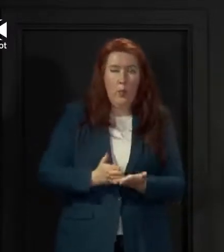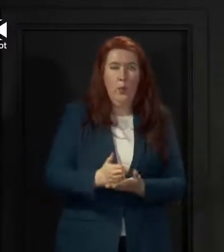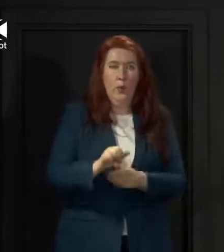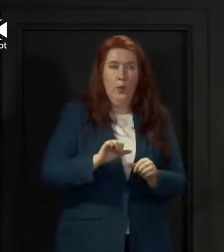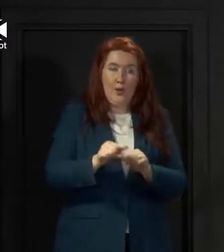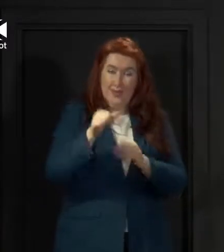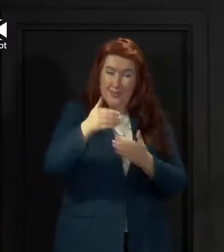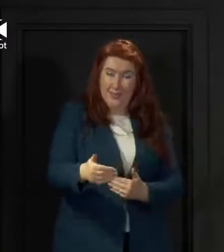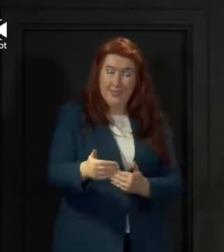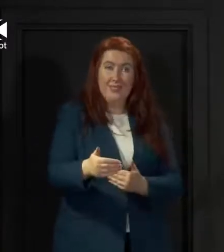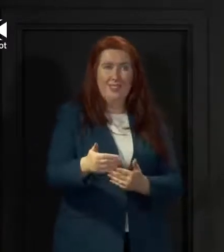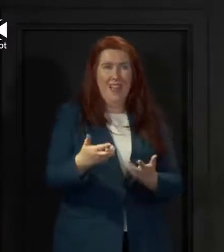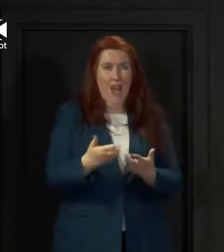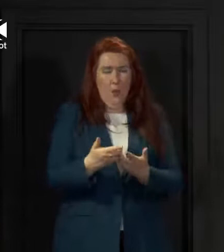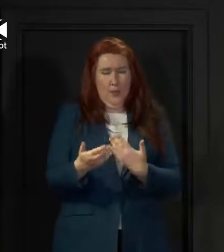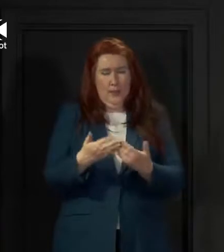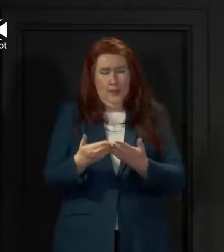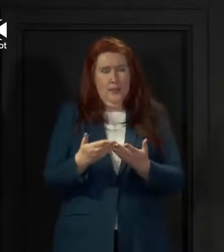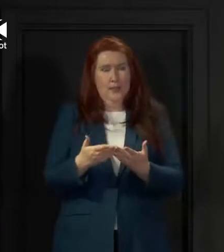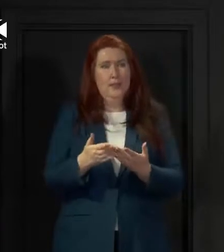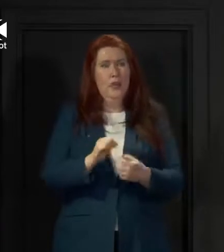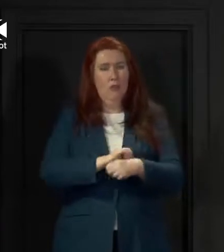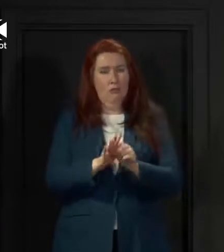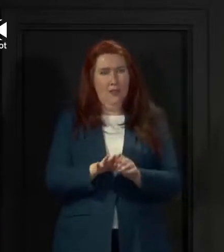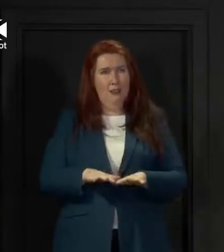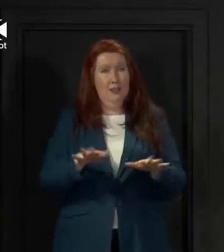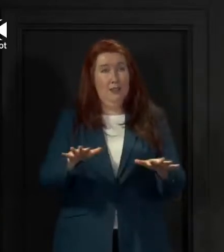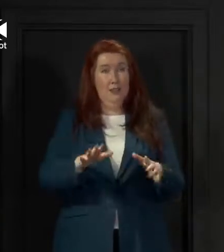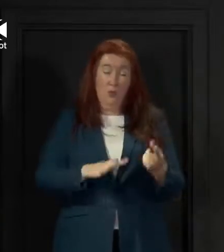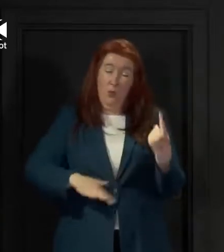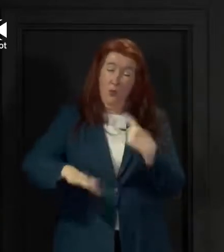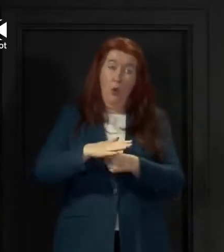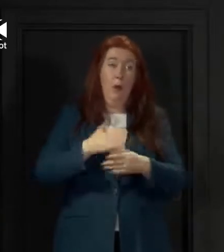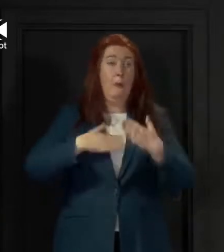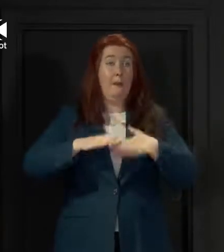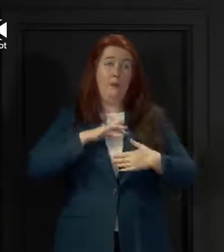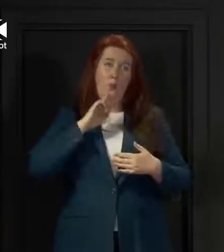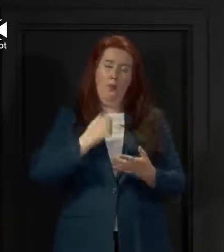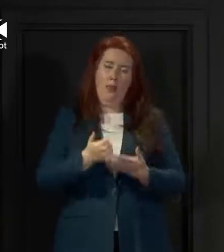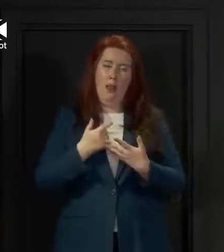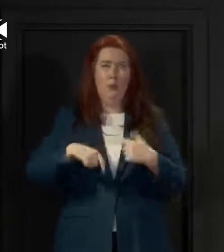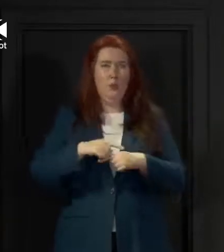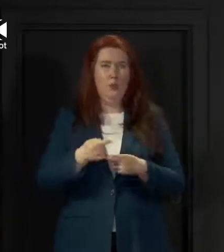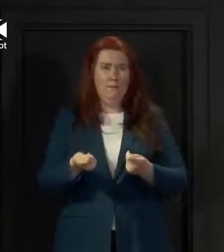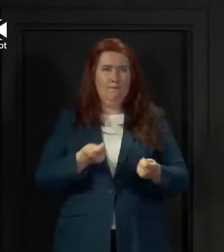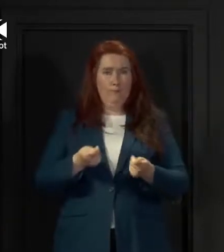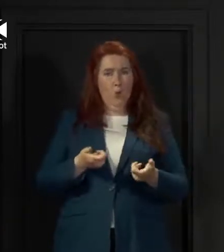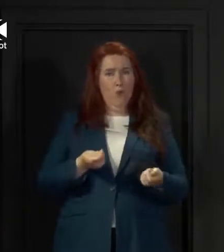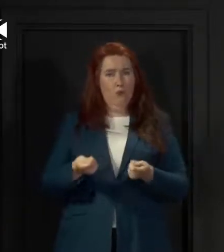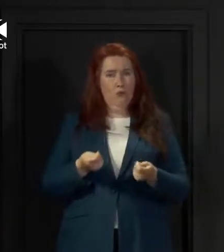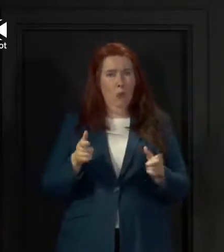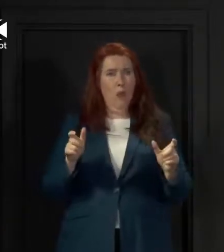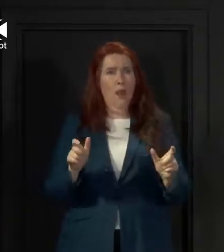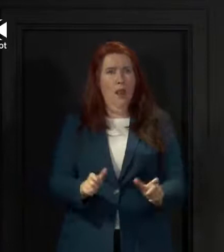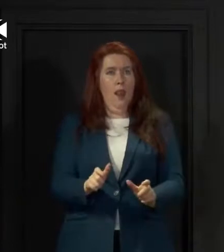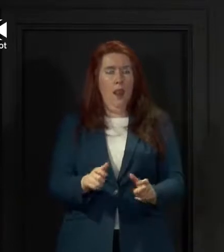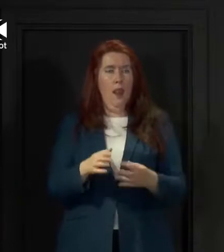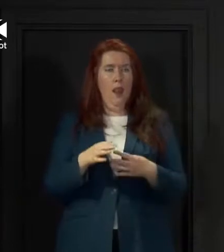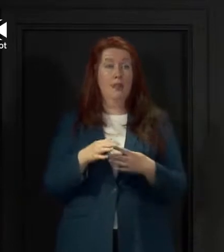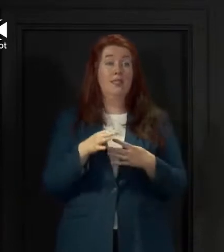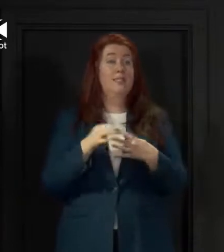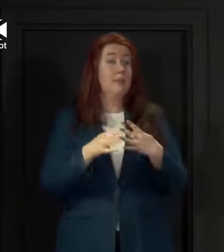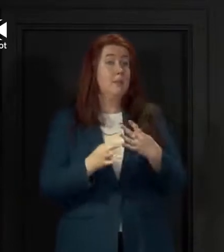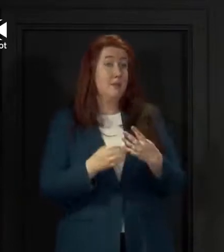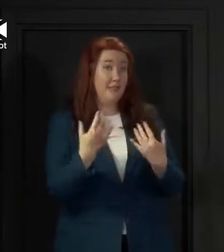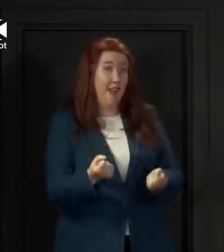dealing with this pandemic all of it will help us continue to control this virus if you've got symptoms